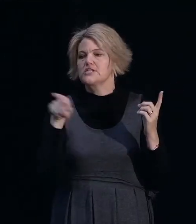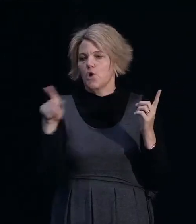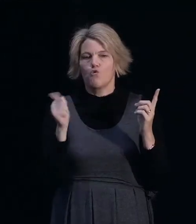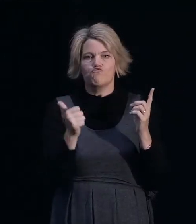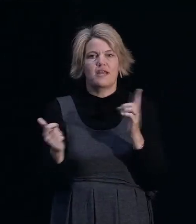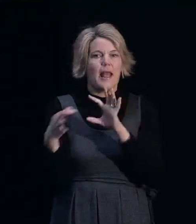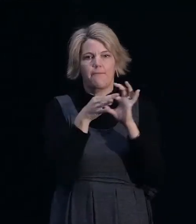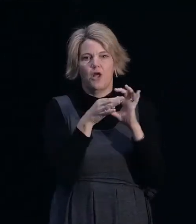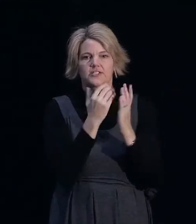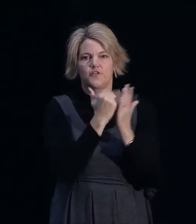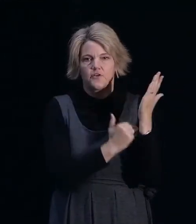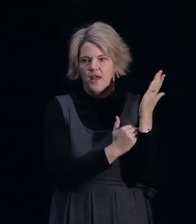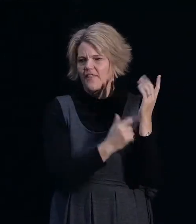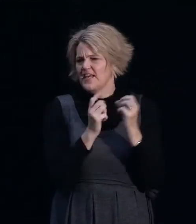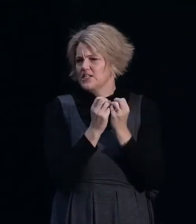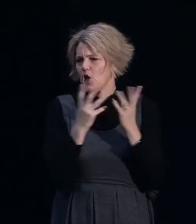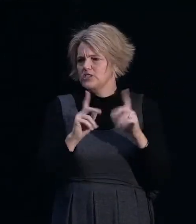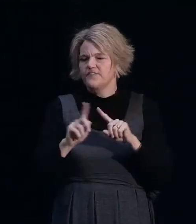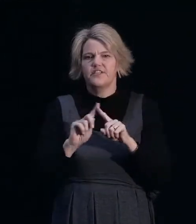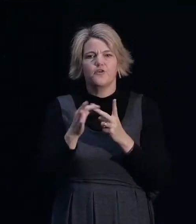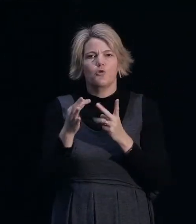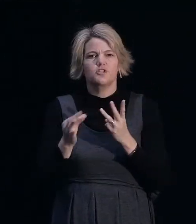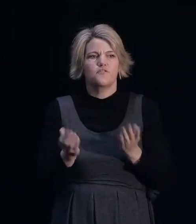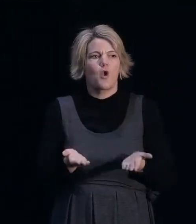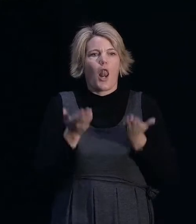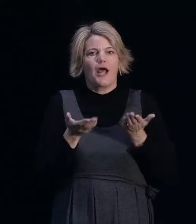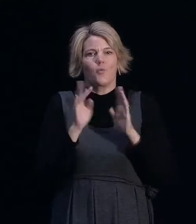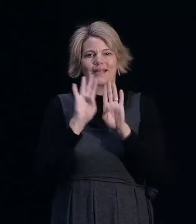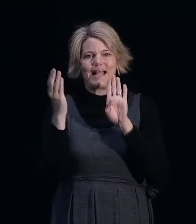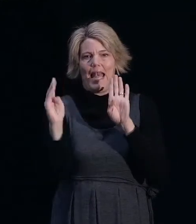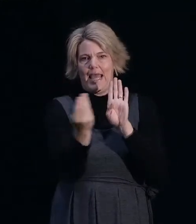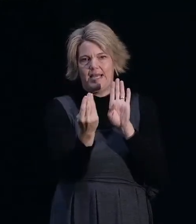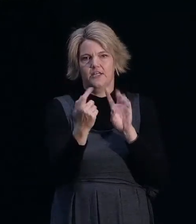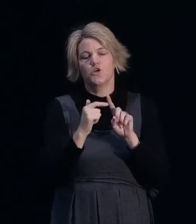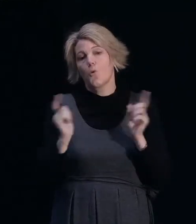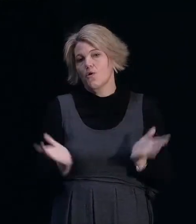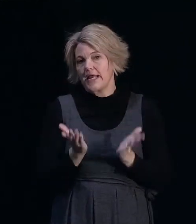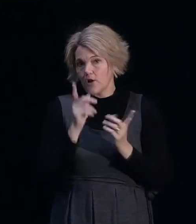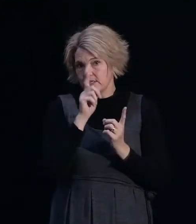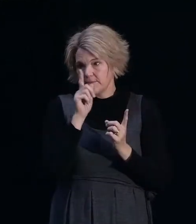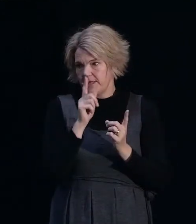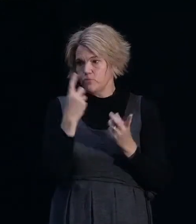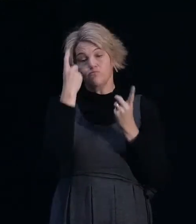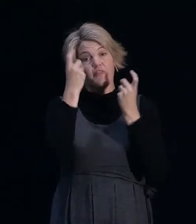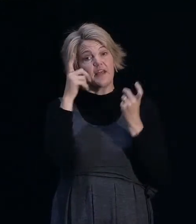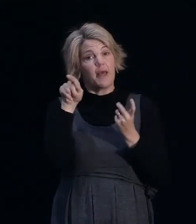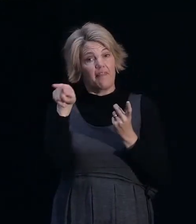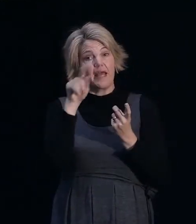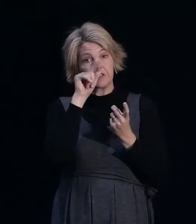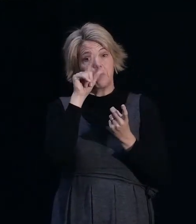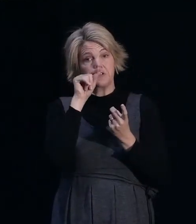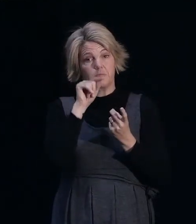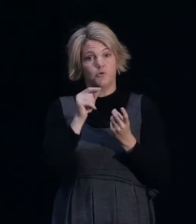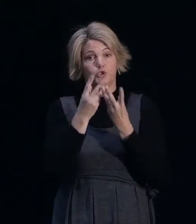There's a lot of lightweight clad solutions in there as well. So we're encouraging people to think about that as a housing design solution for them.